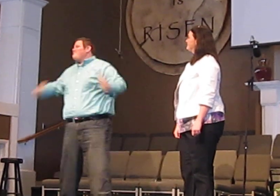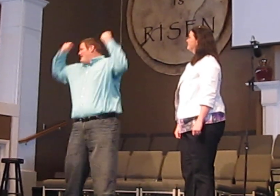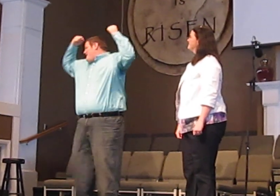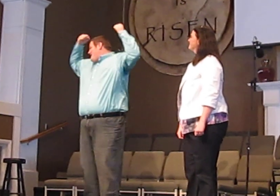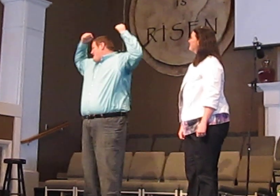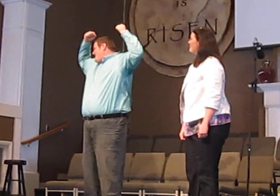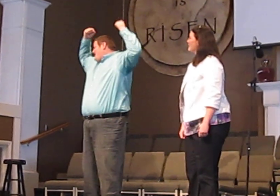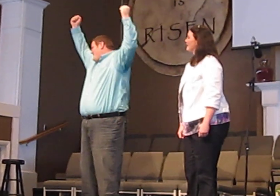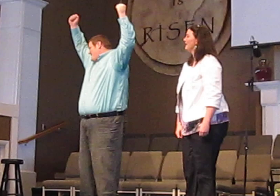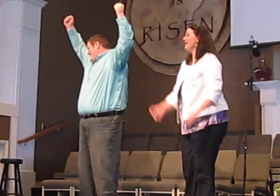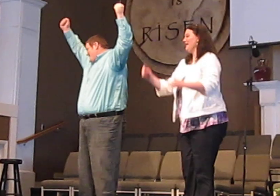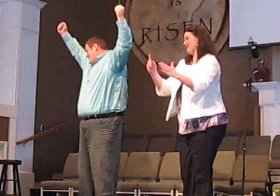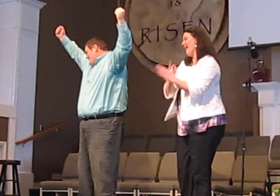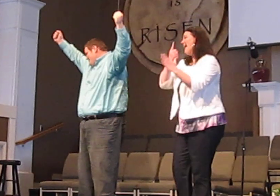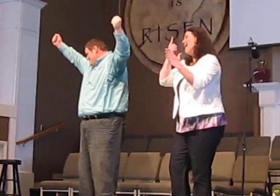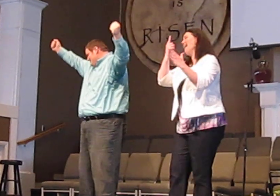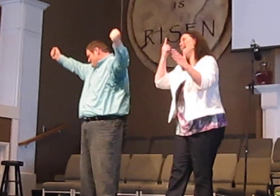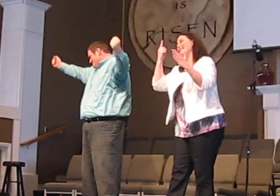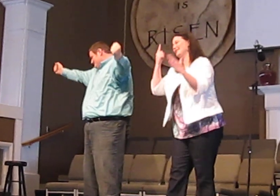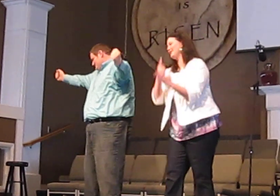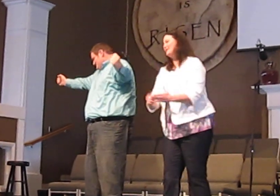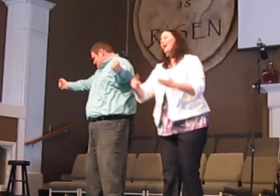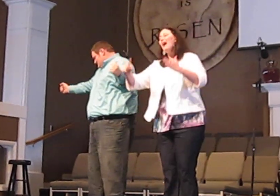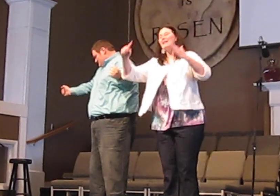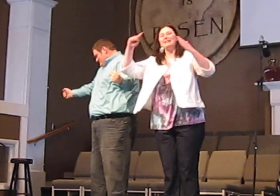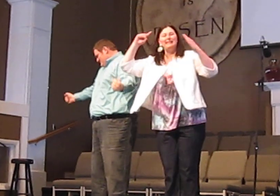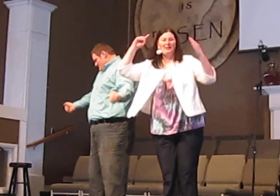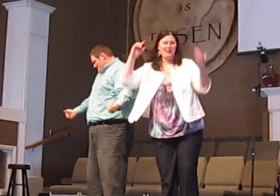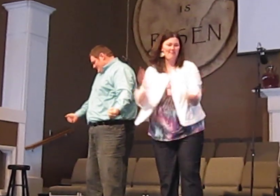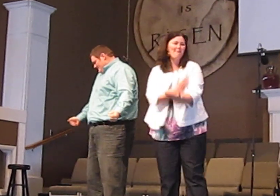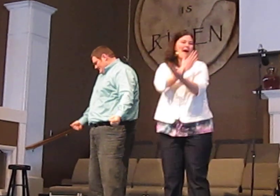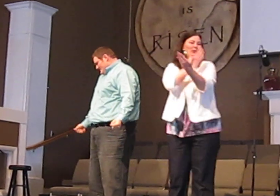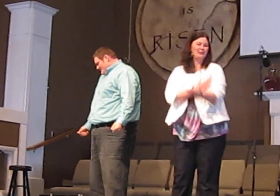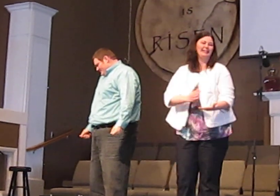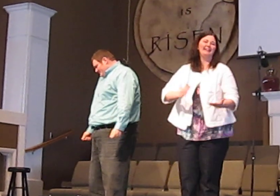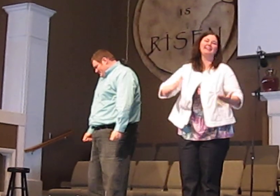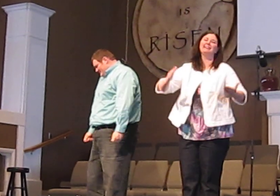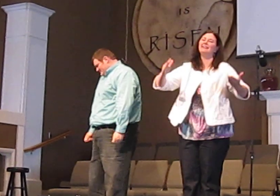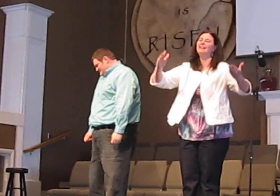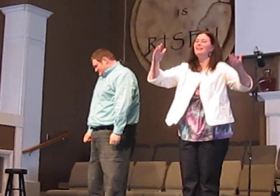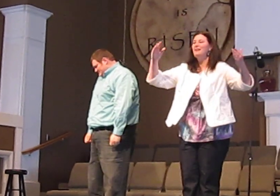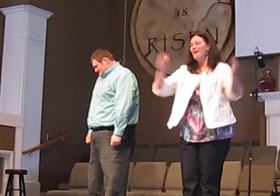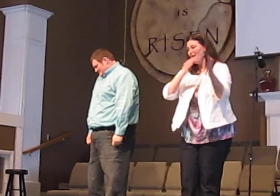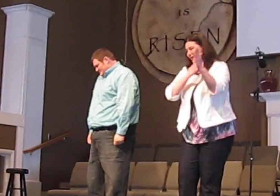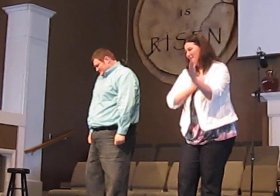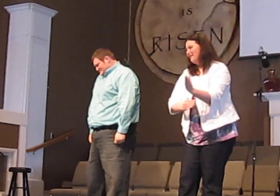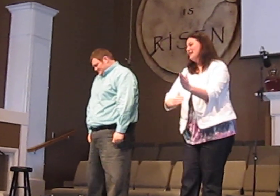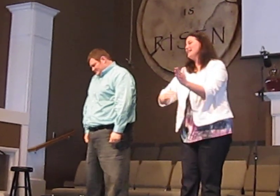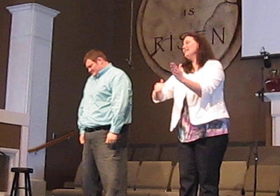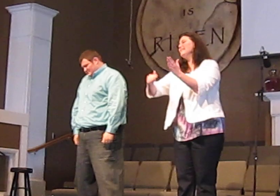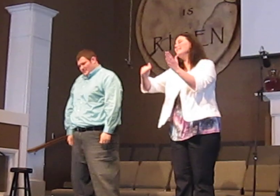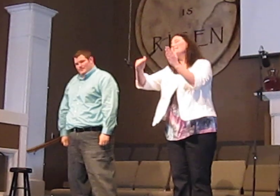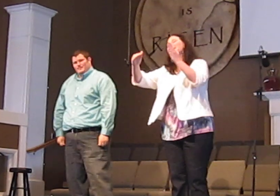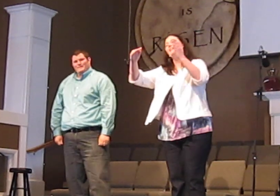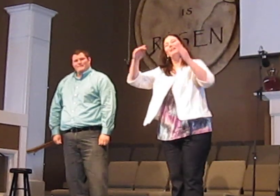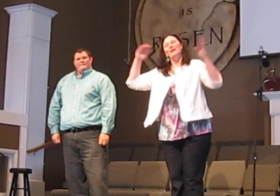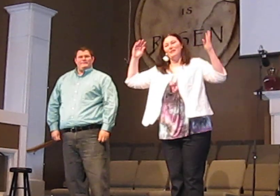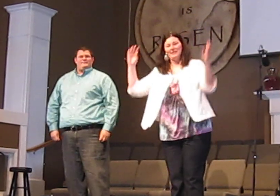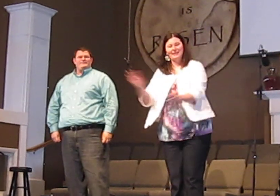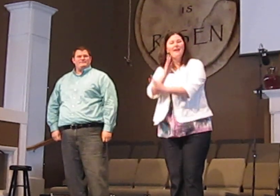mine, so I think of nothing, filled the